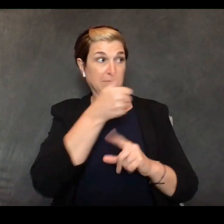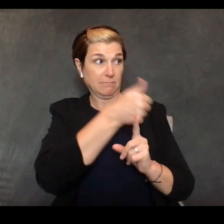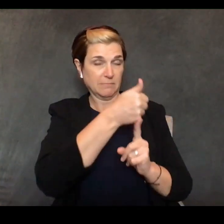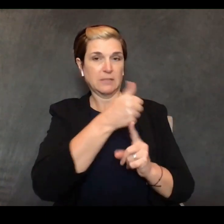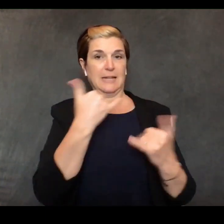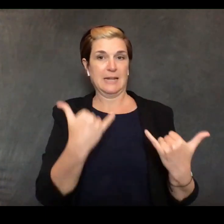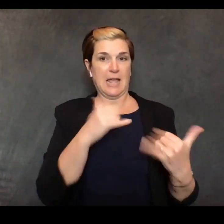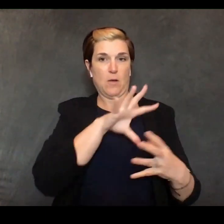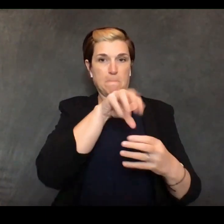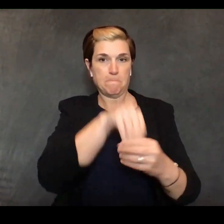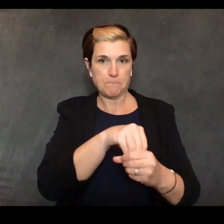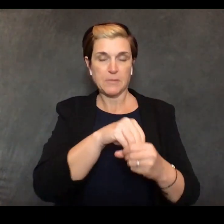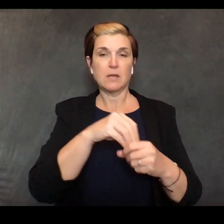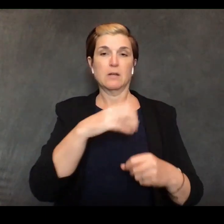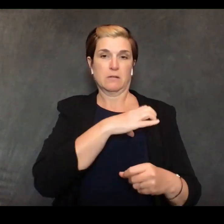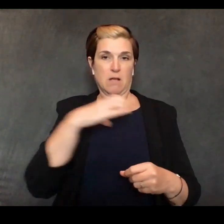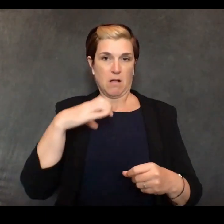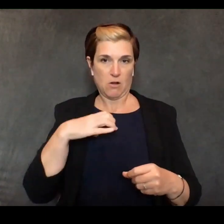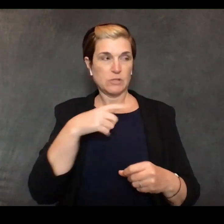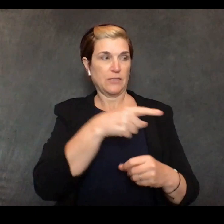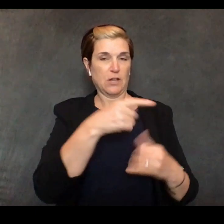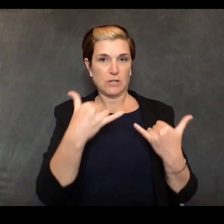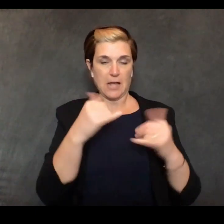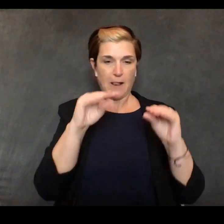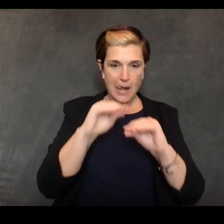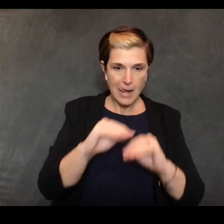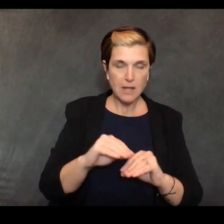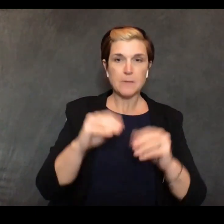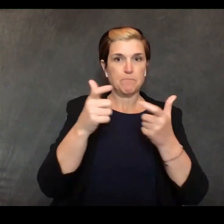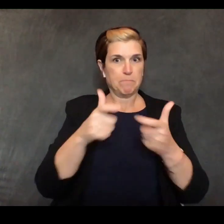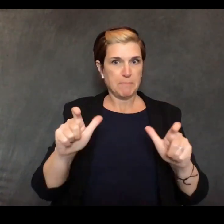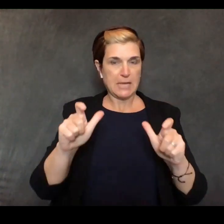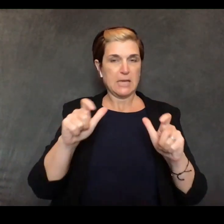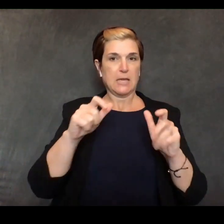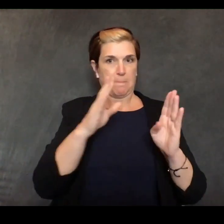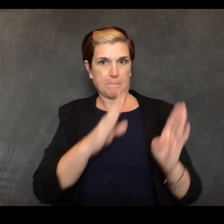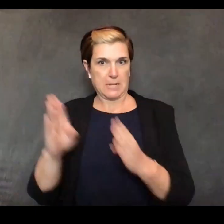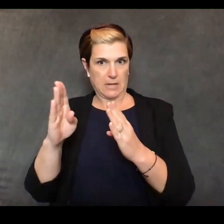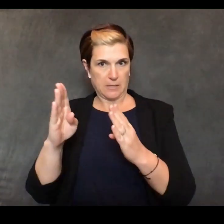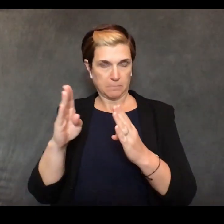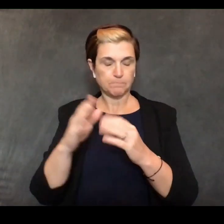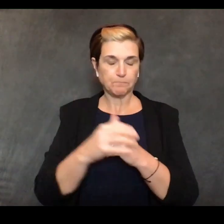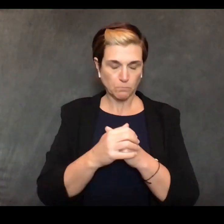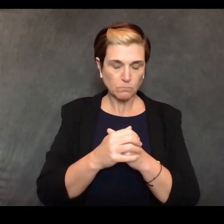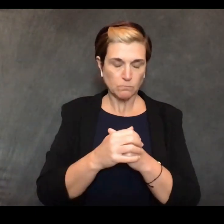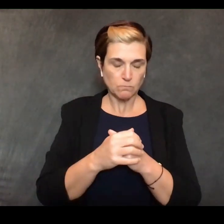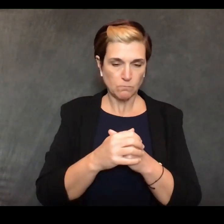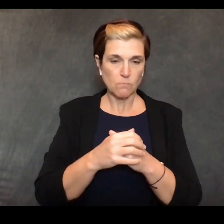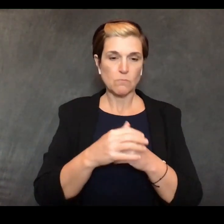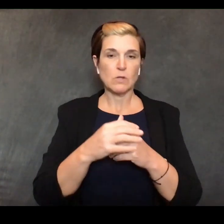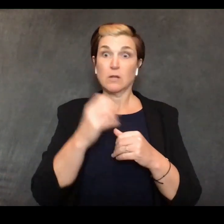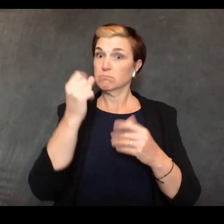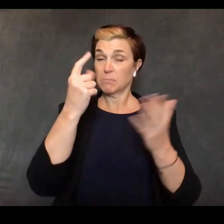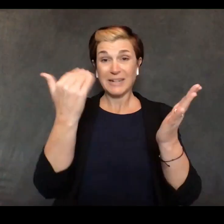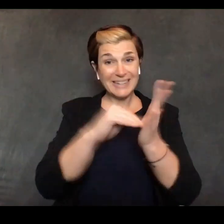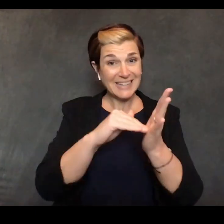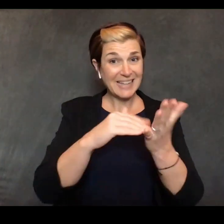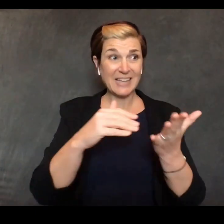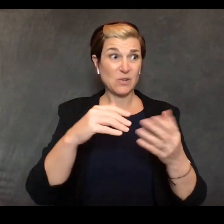package it's going to be big and it's going to be bold and the uh... level again of enthusiasm to get something done uh... i don't think